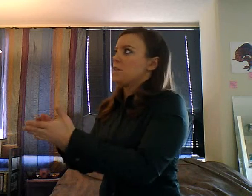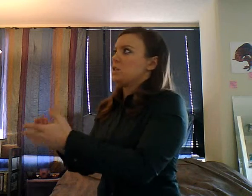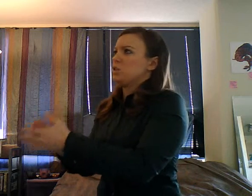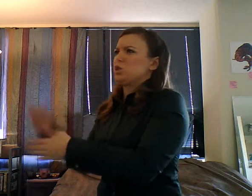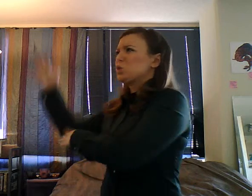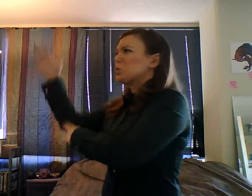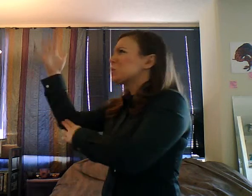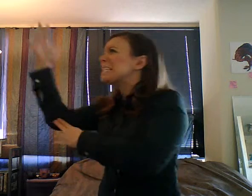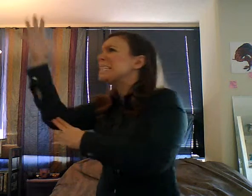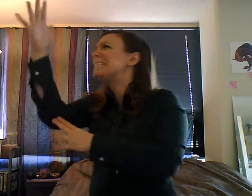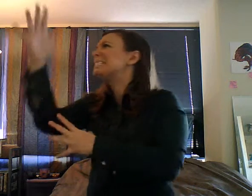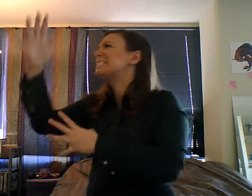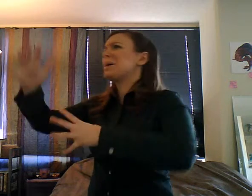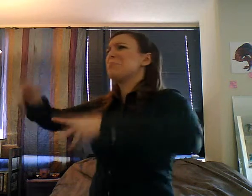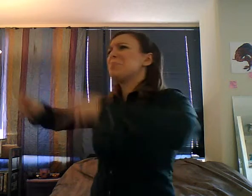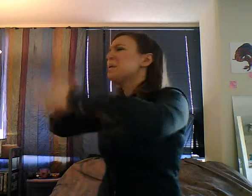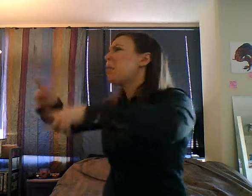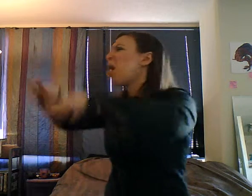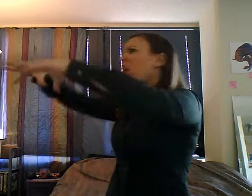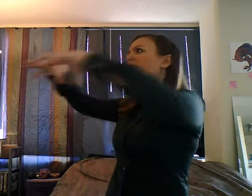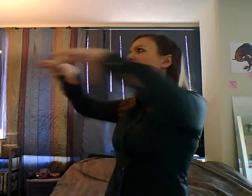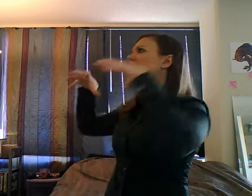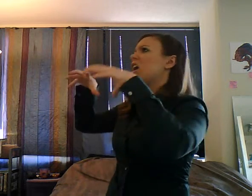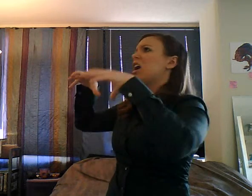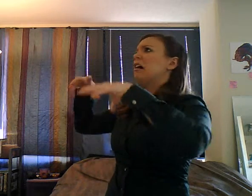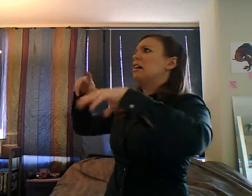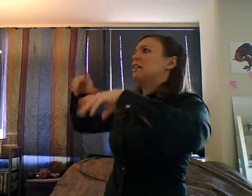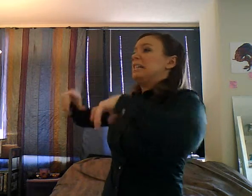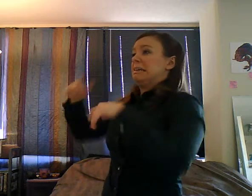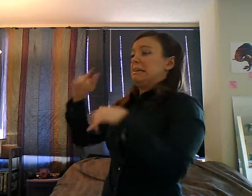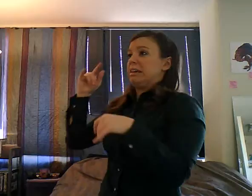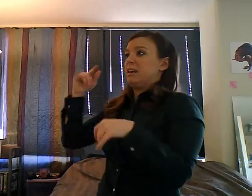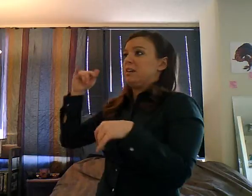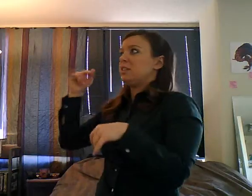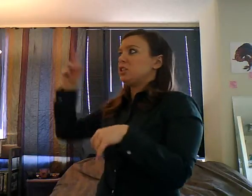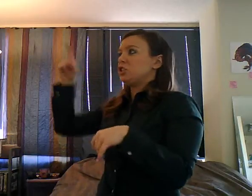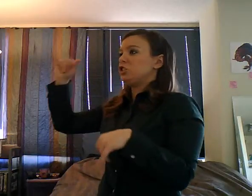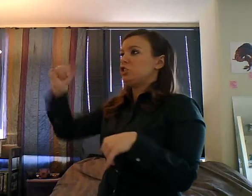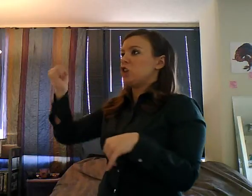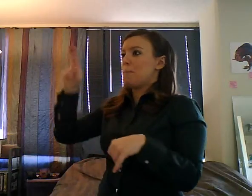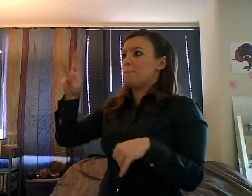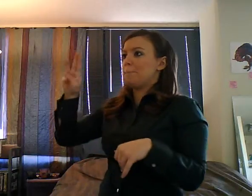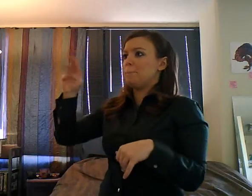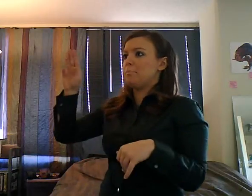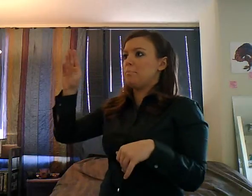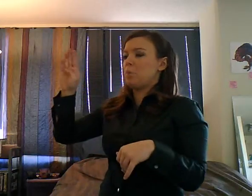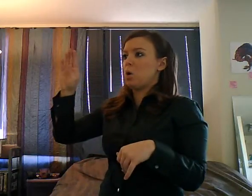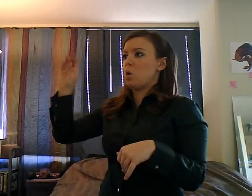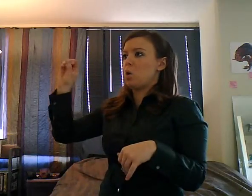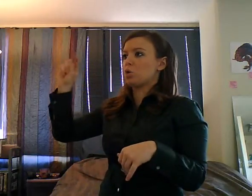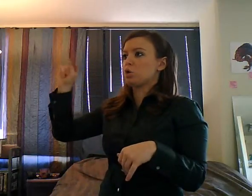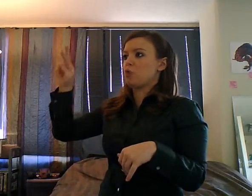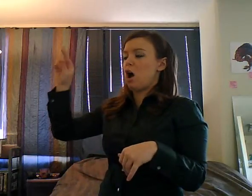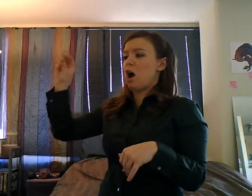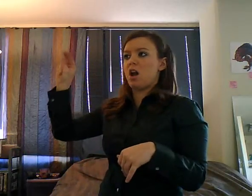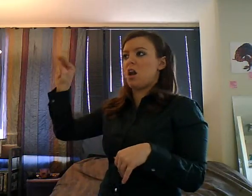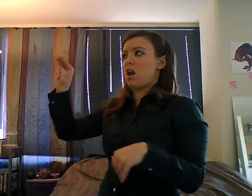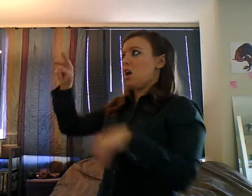so that's how I watched the inauguration. That man videotaping, or recording, the, um,